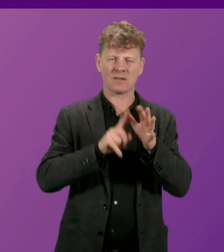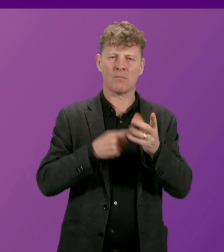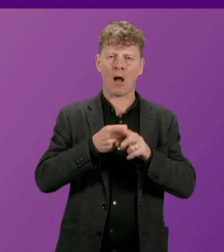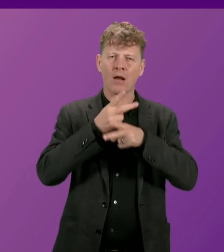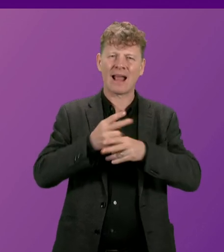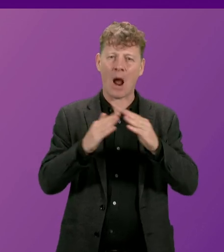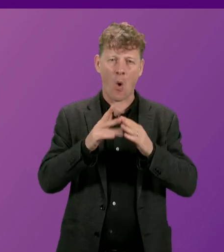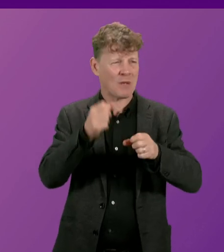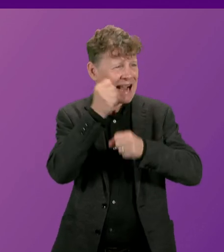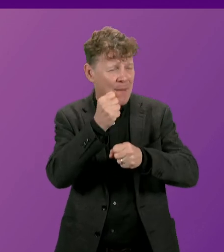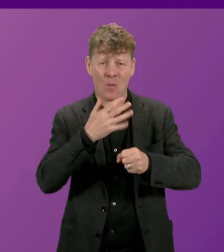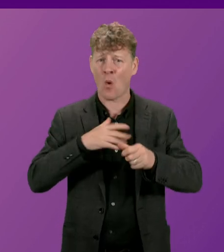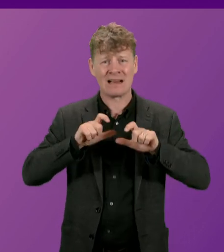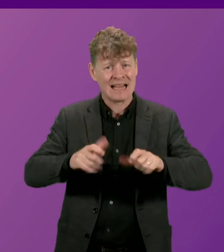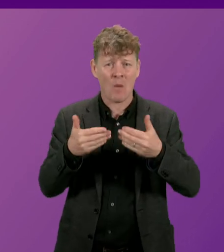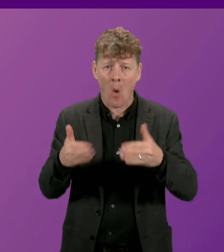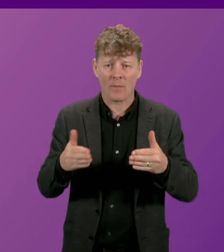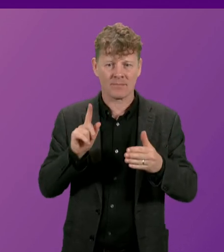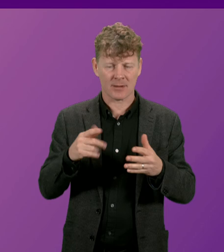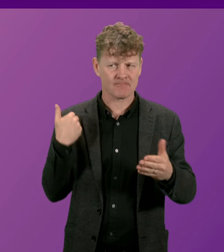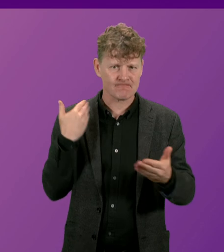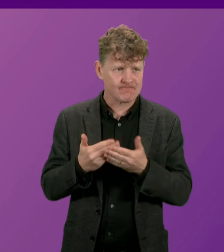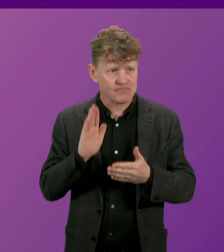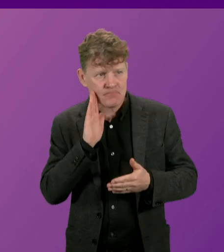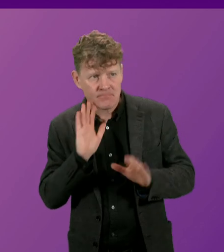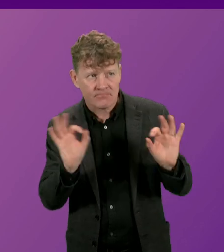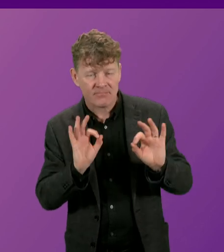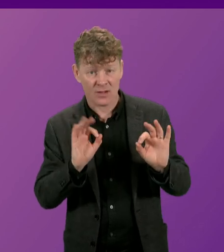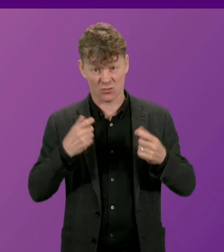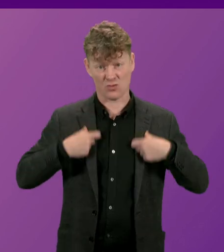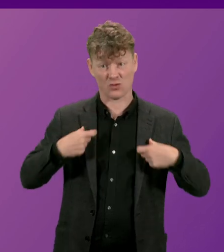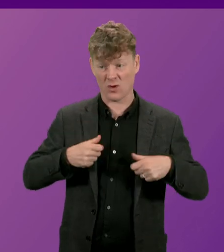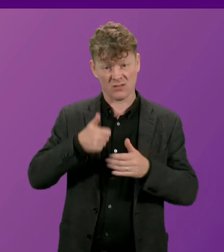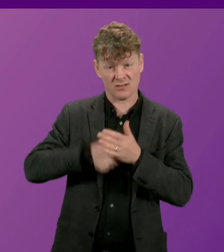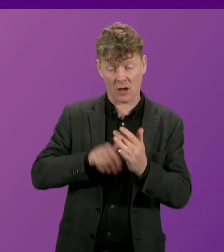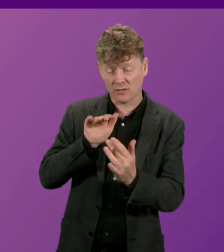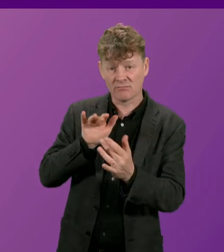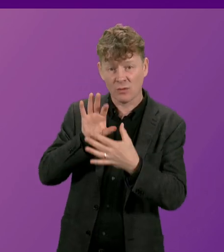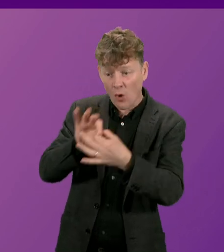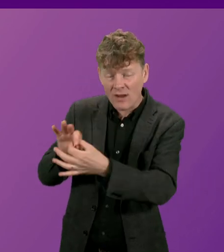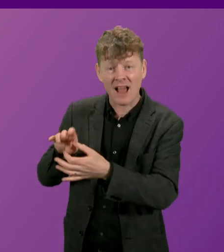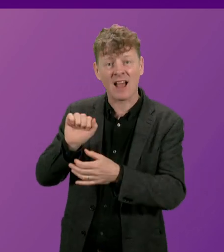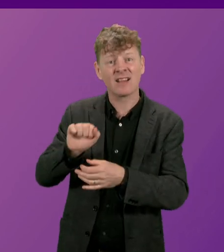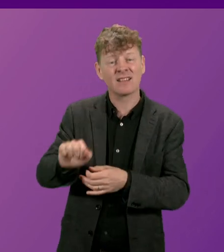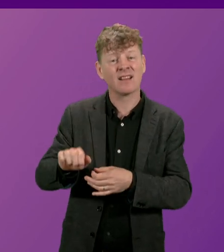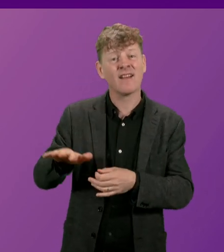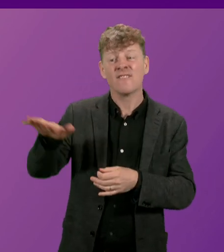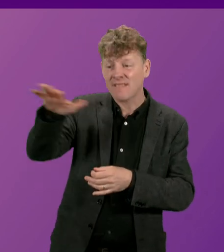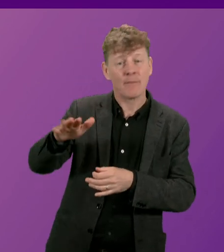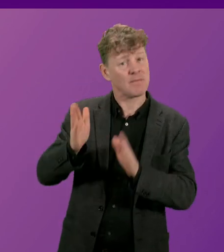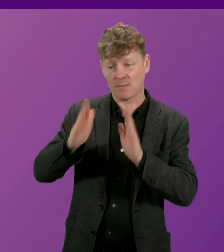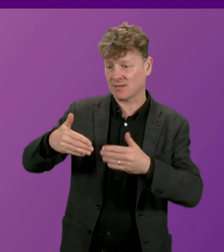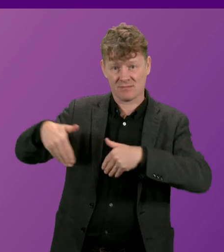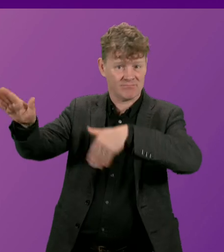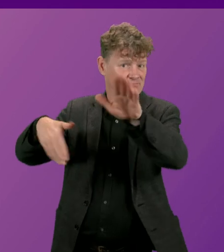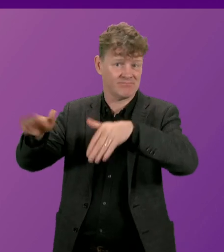there's been no announcement so far of any progress, and social workers have begun contacting residents and their families, telling them their loved ones are to be moved.